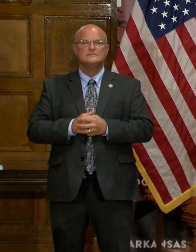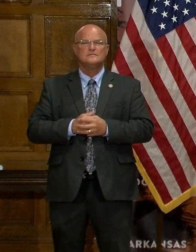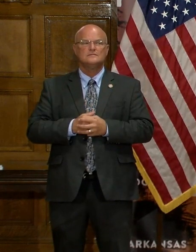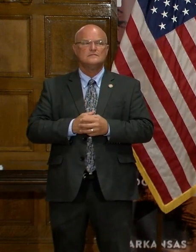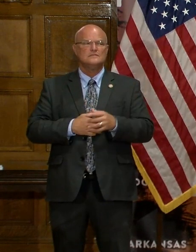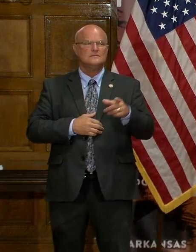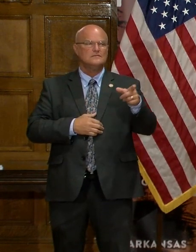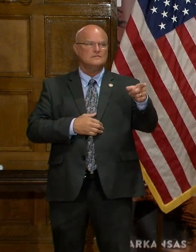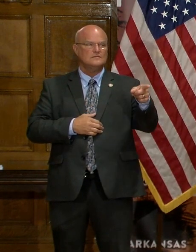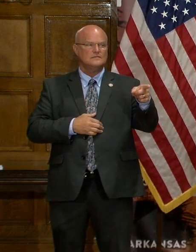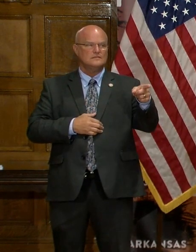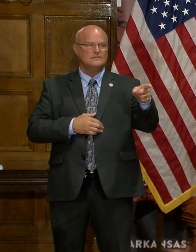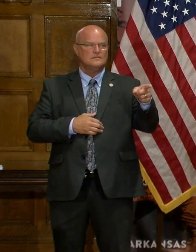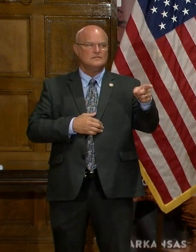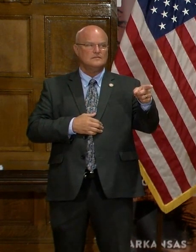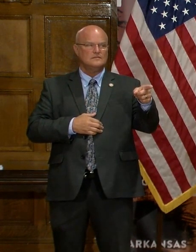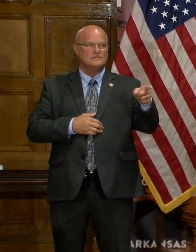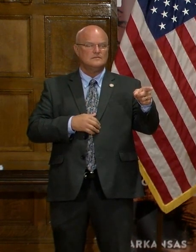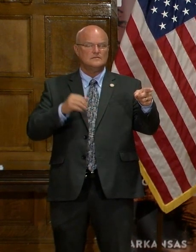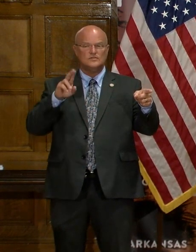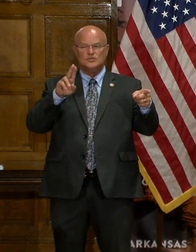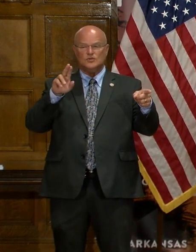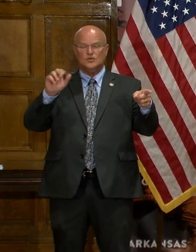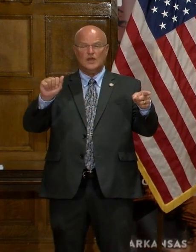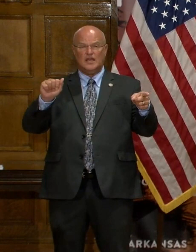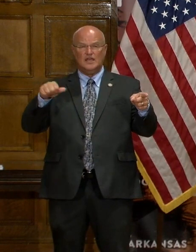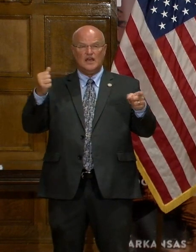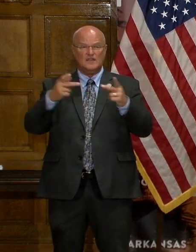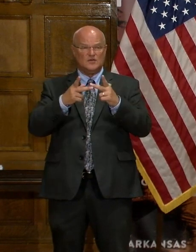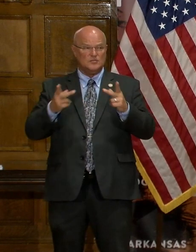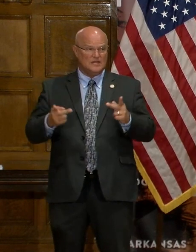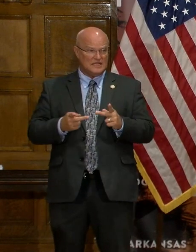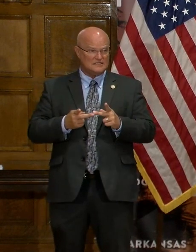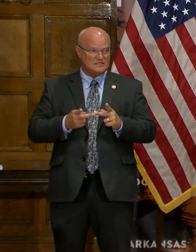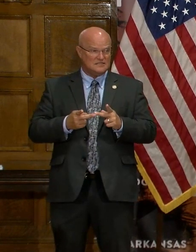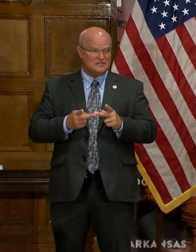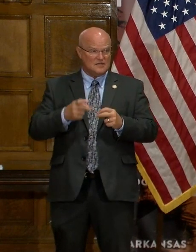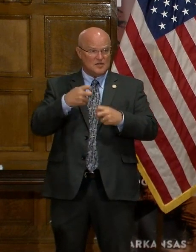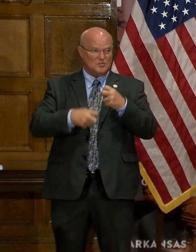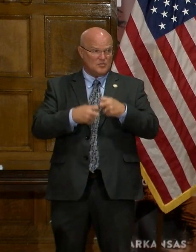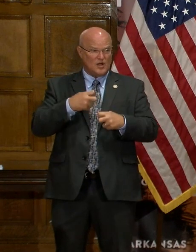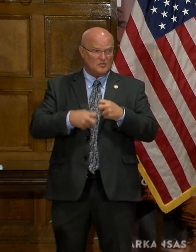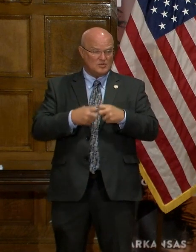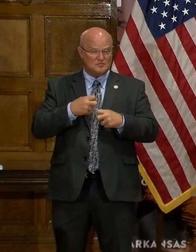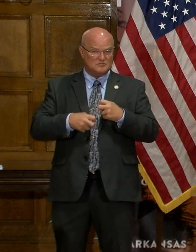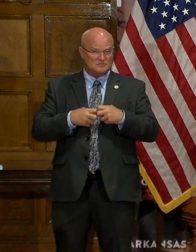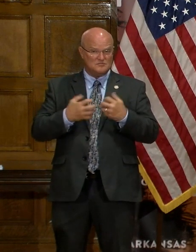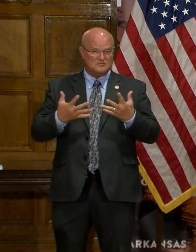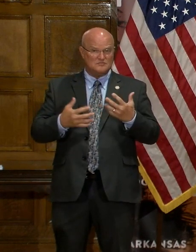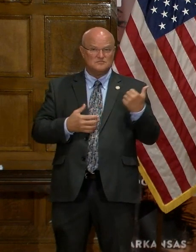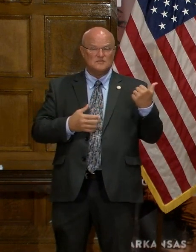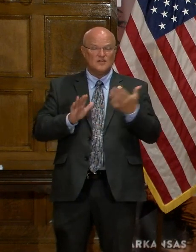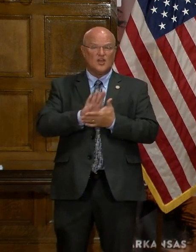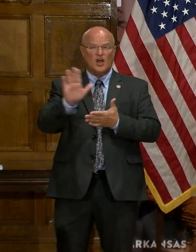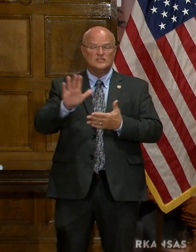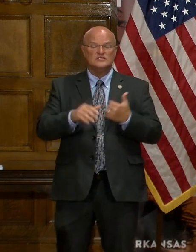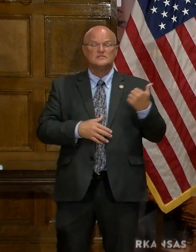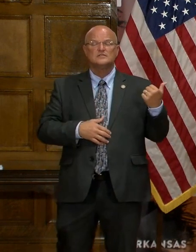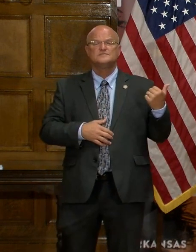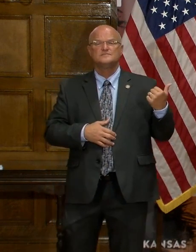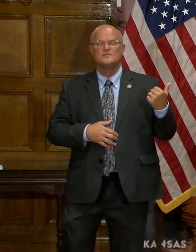Other than the UA, are there other colleges where this is a problem? We've had